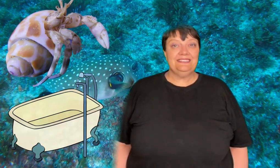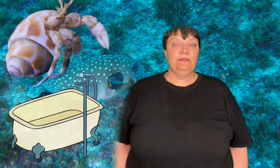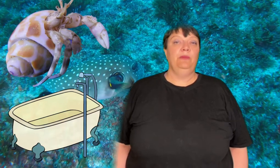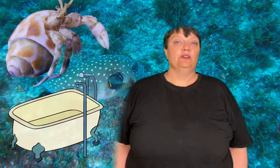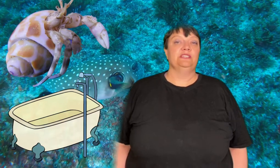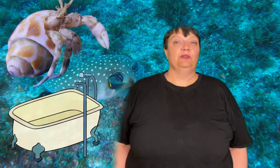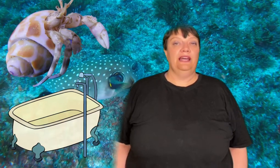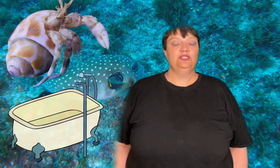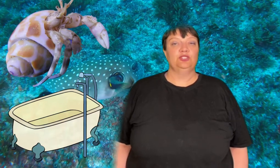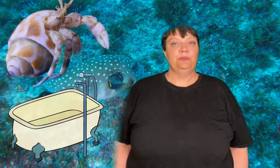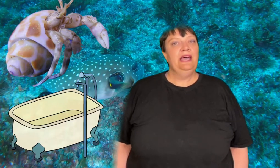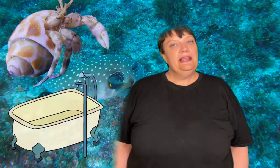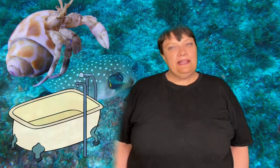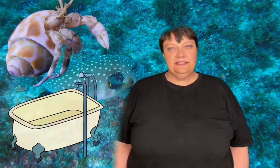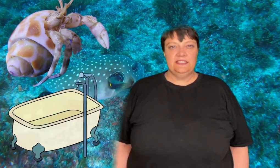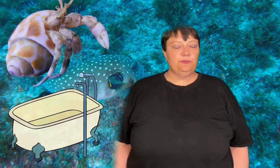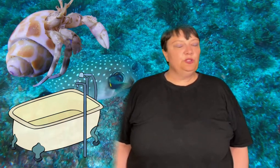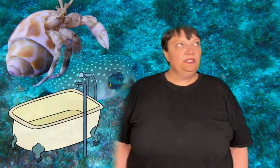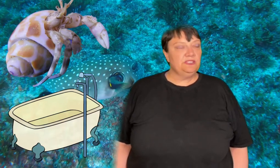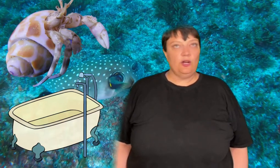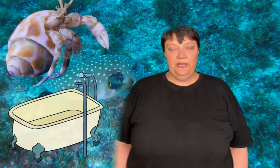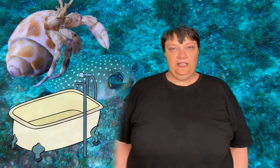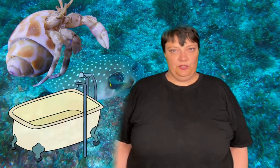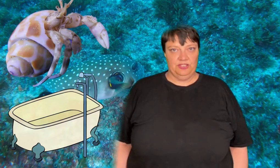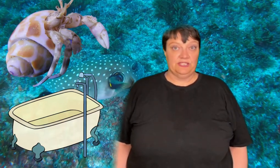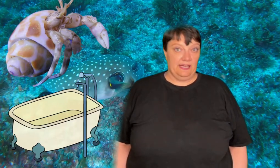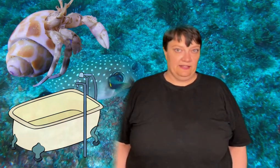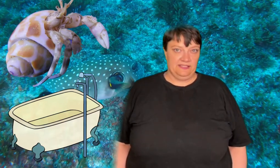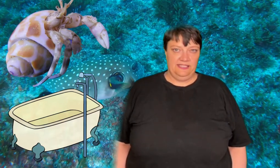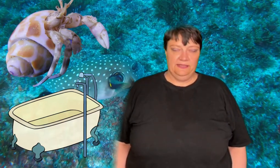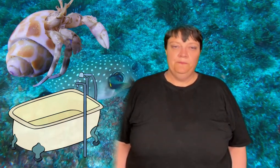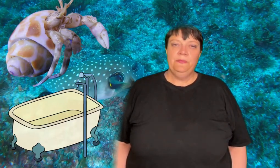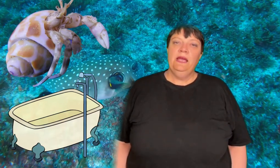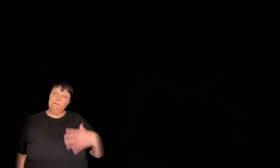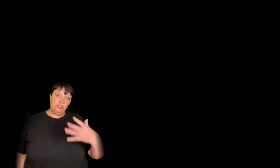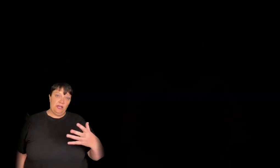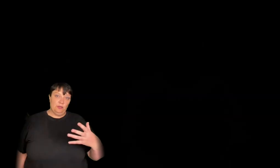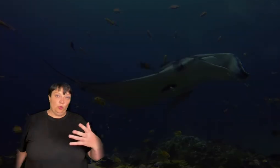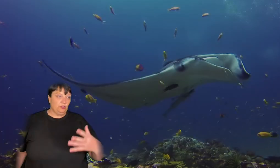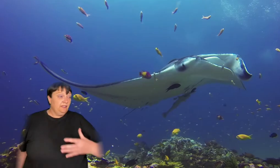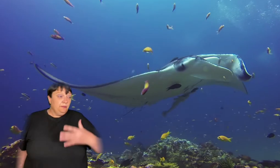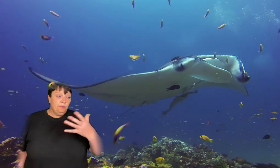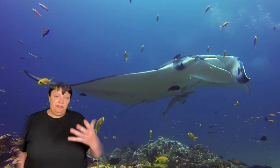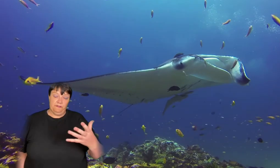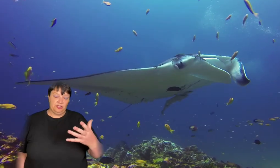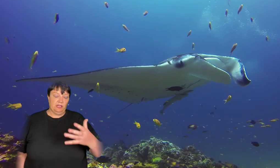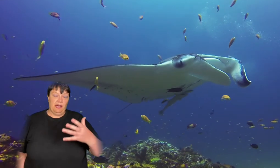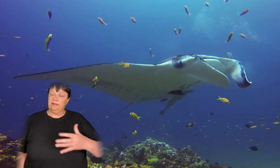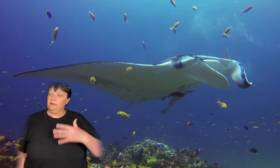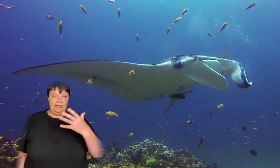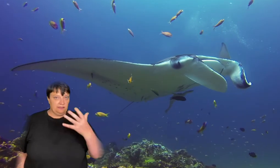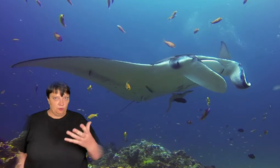in that symbiotic relationship that exists between so many creatures under the sea. Fish underwater, even big